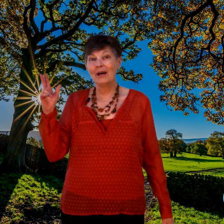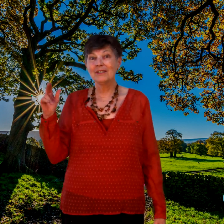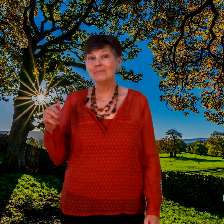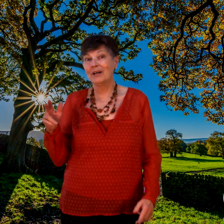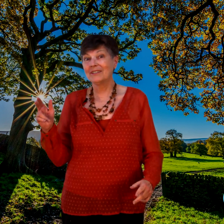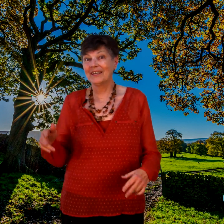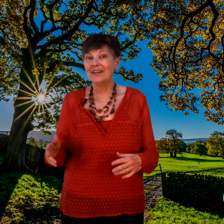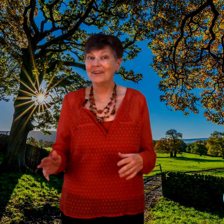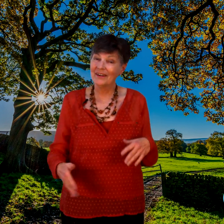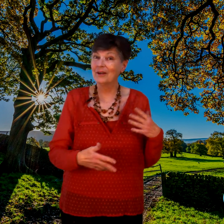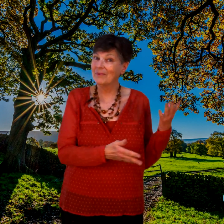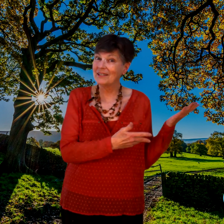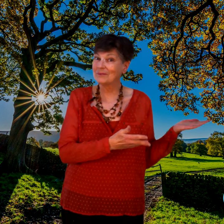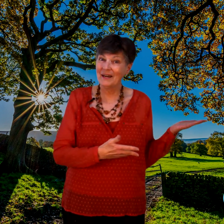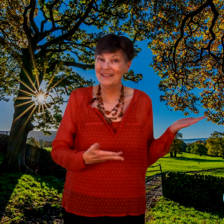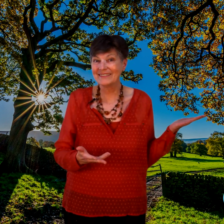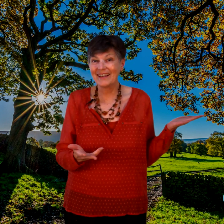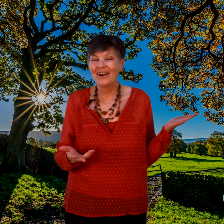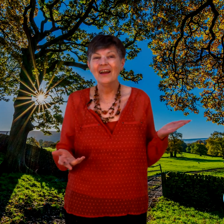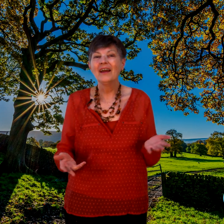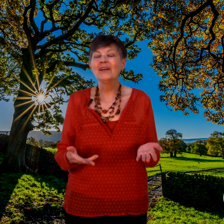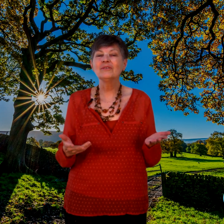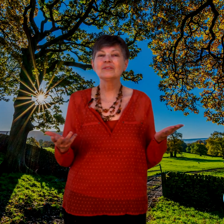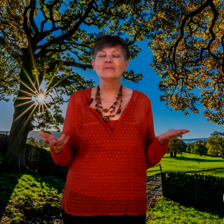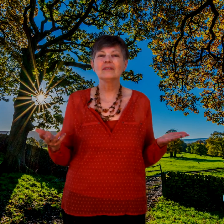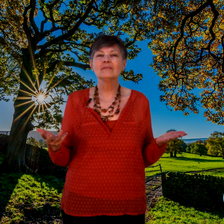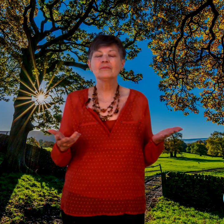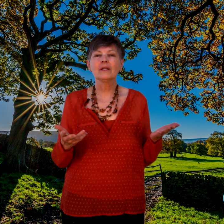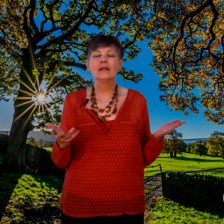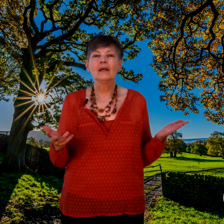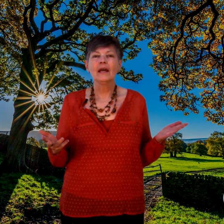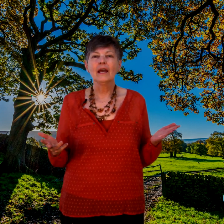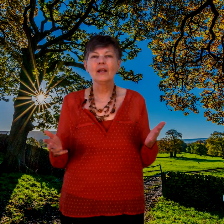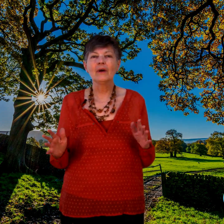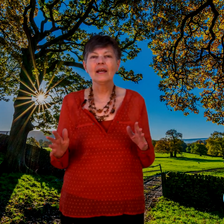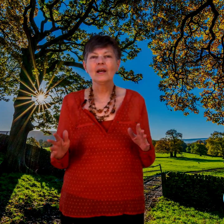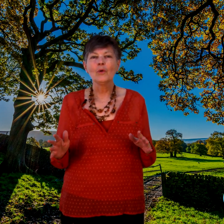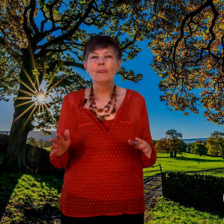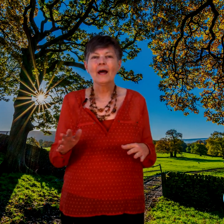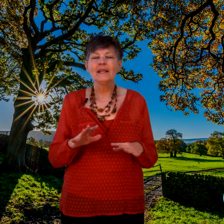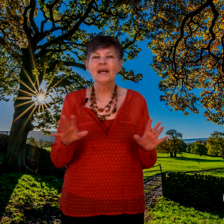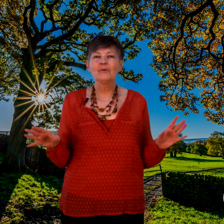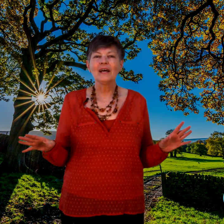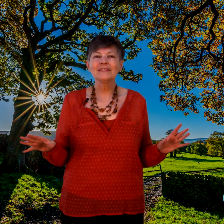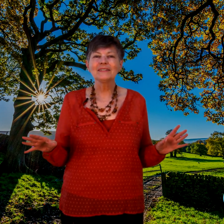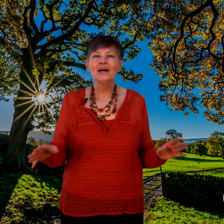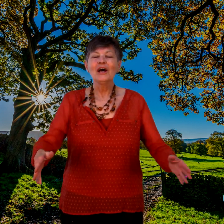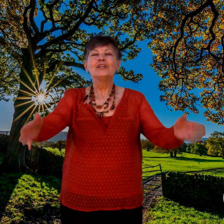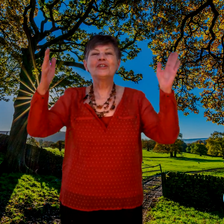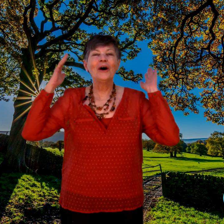buzz, buzz here, and a buzz, buzz there. It was, it was funny. Anyway, I digress. So,